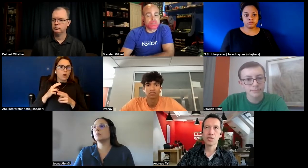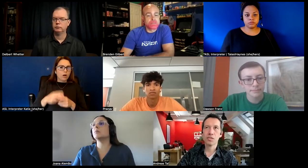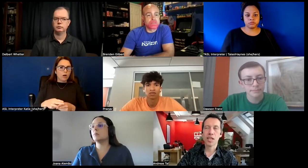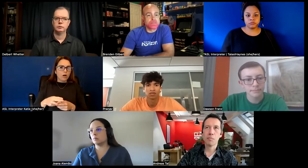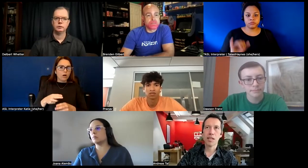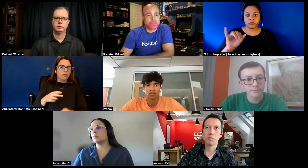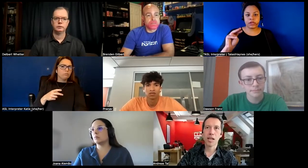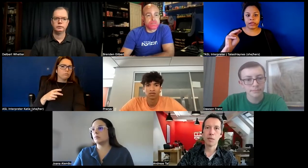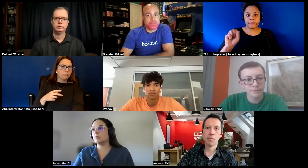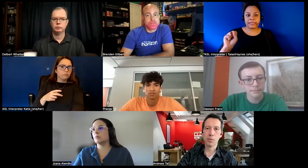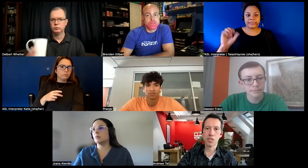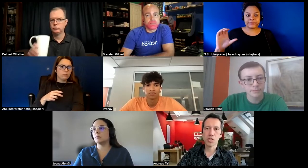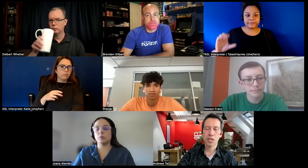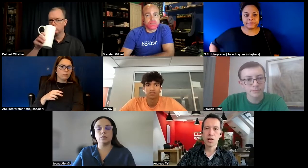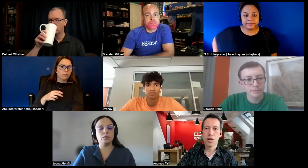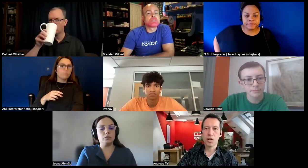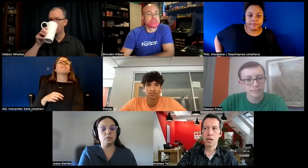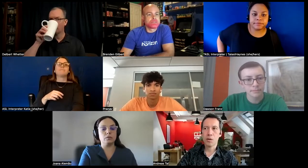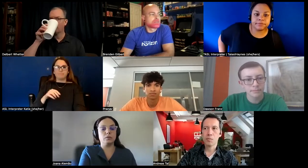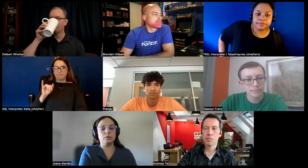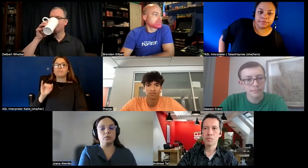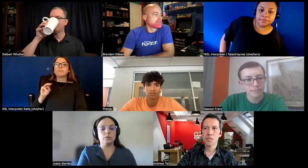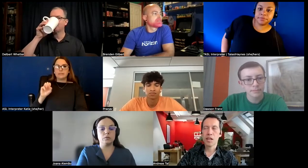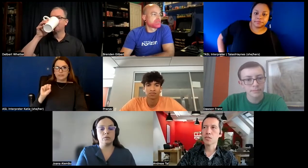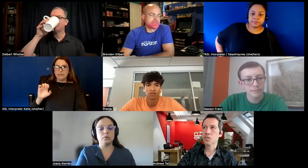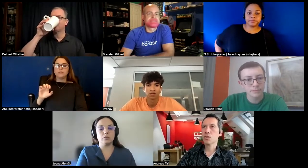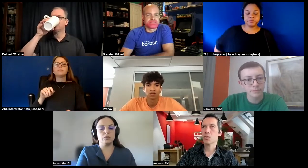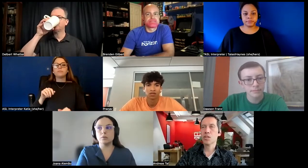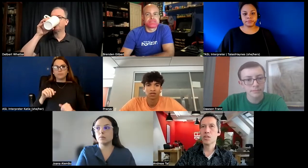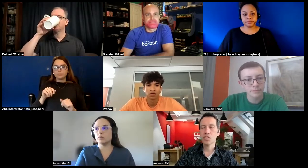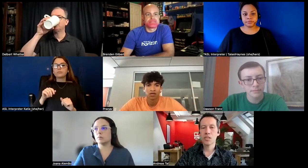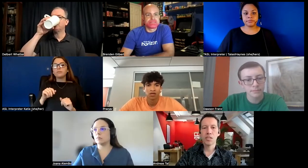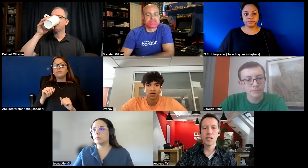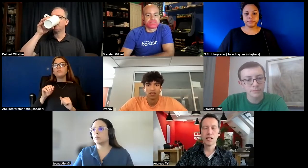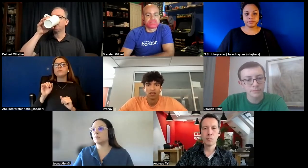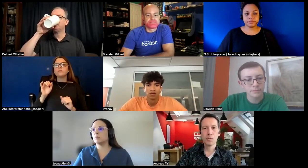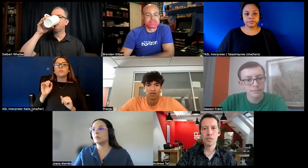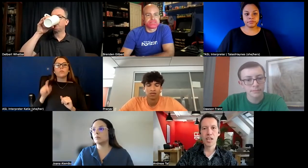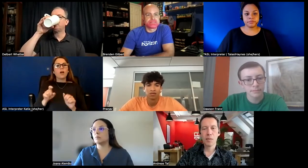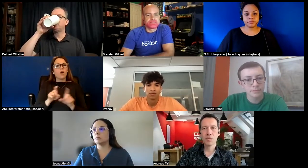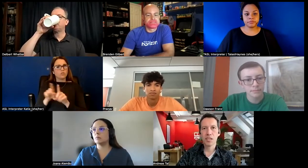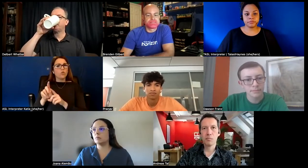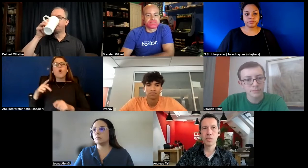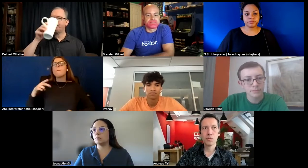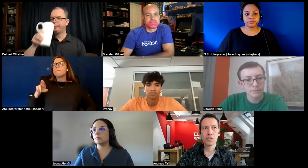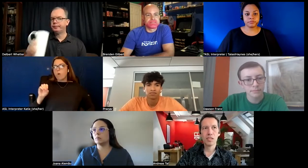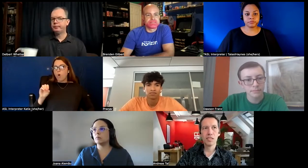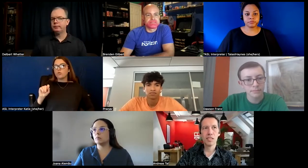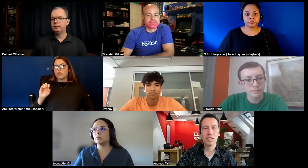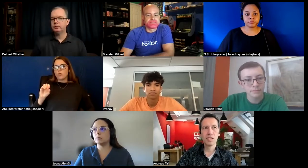the time text markup language um yeah so uh yeah it's a prototype that can be used and seen and